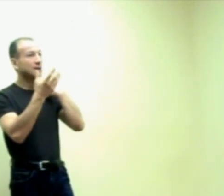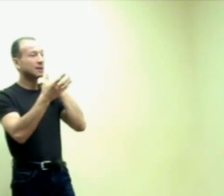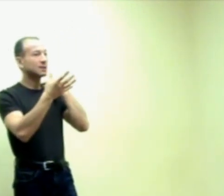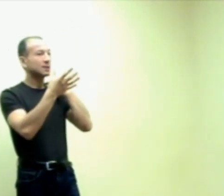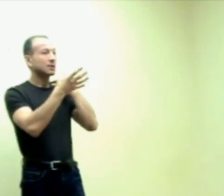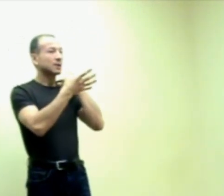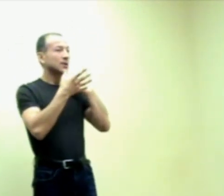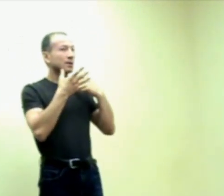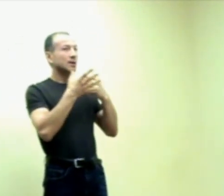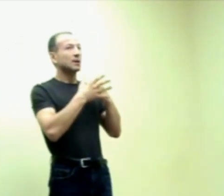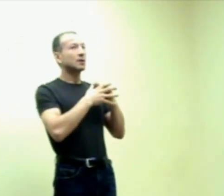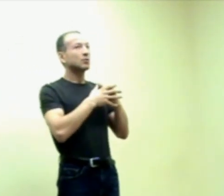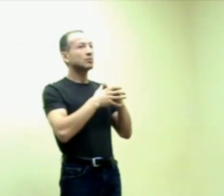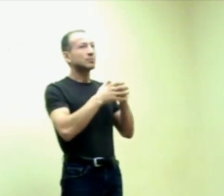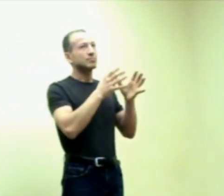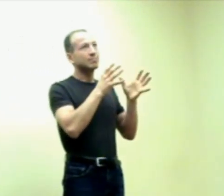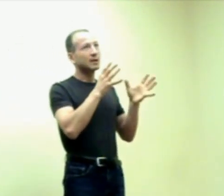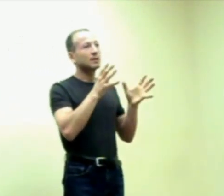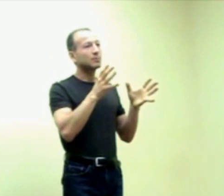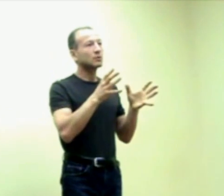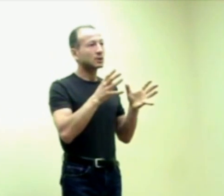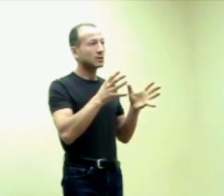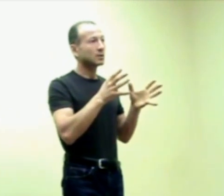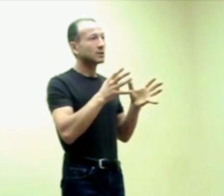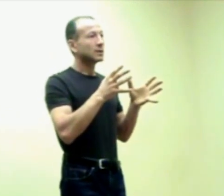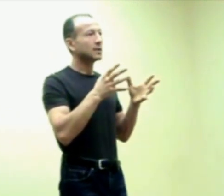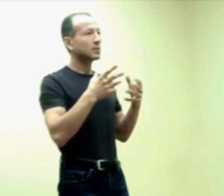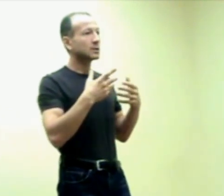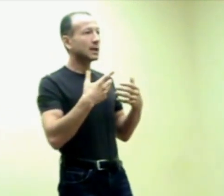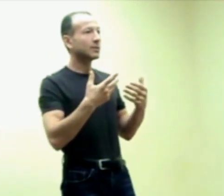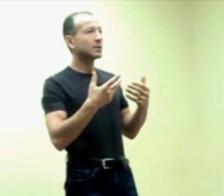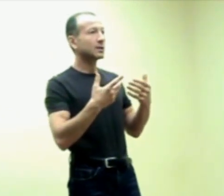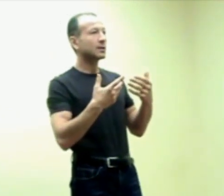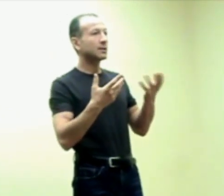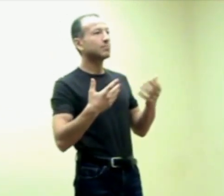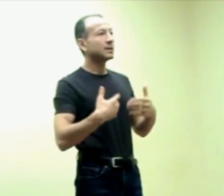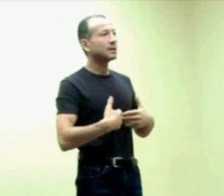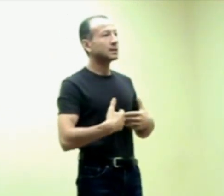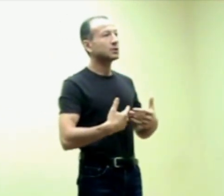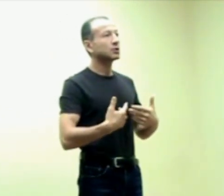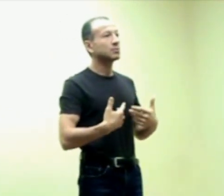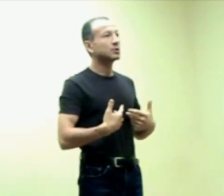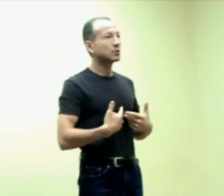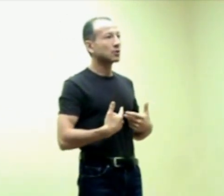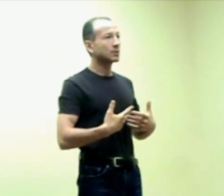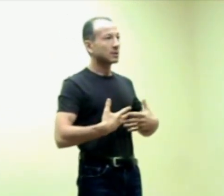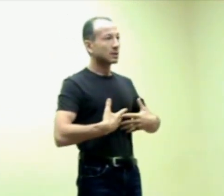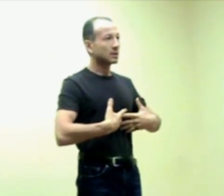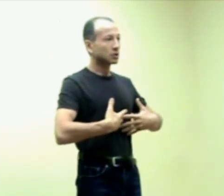kids, and who barely move at all, then what's happening, their breathing is disturbed. The